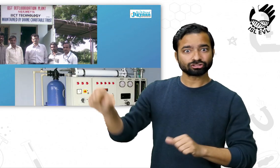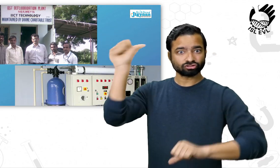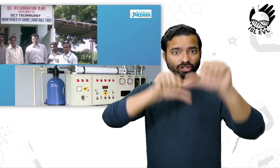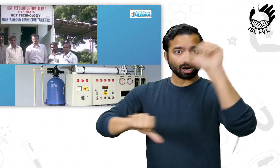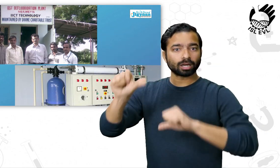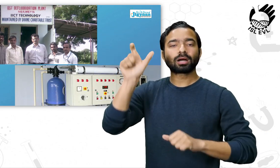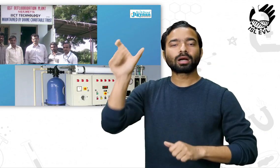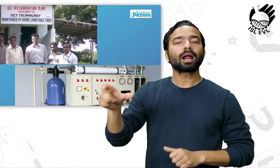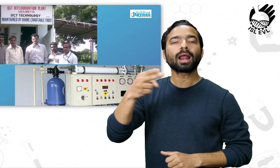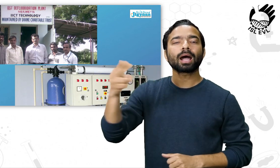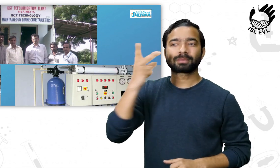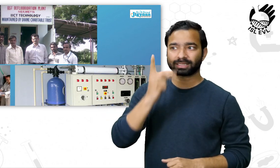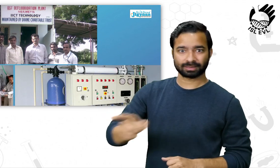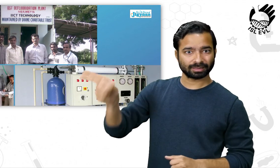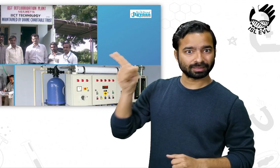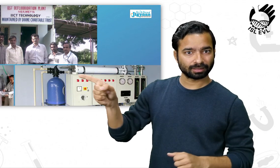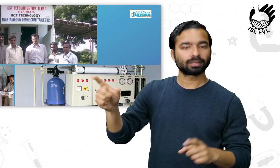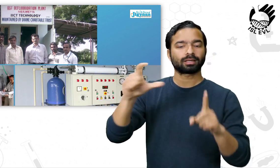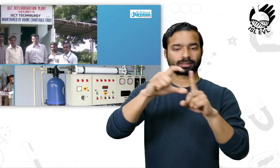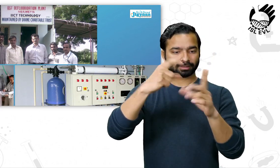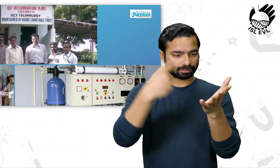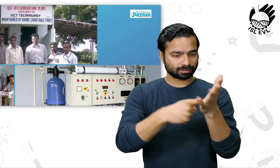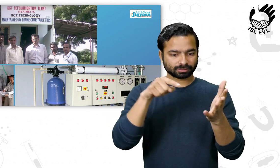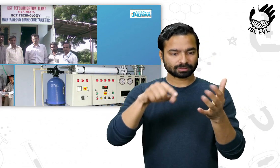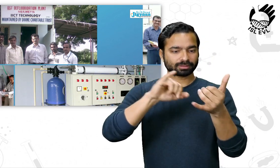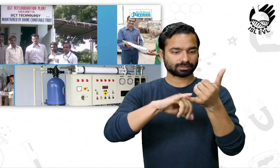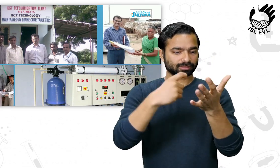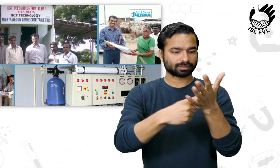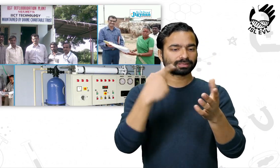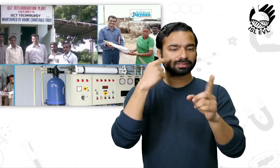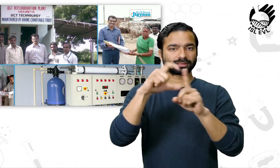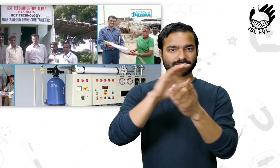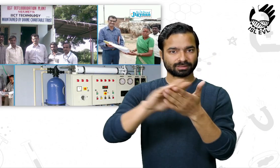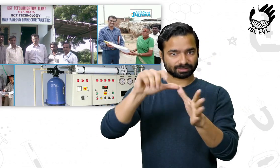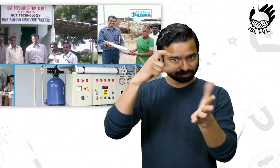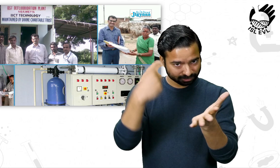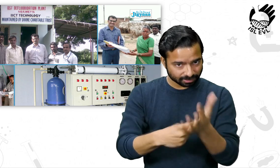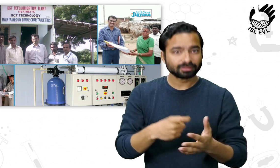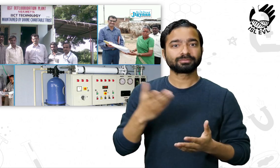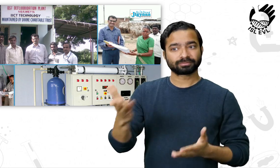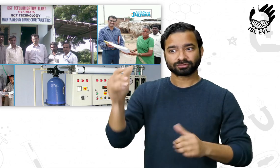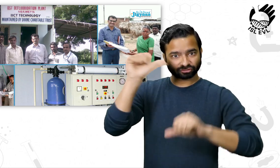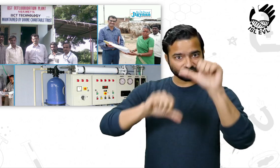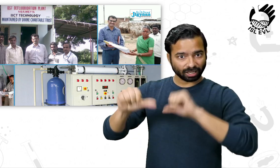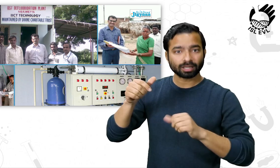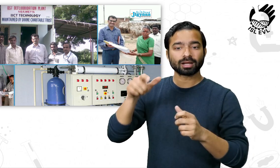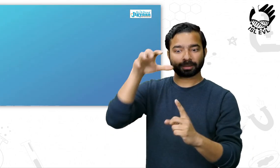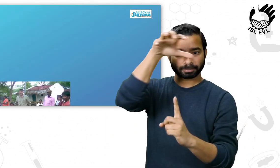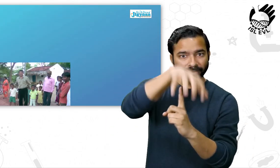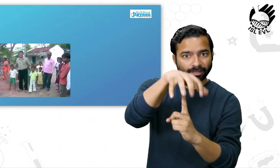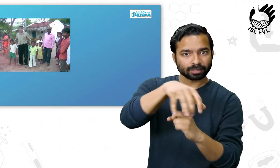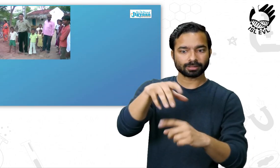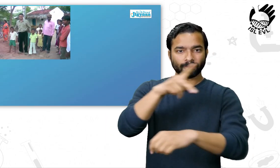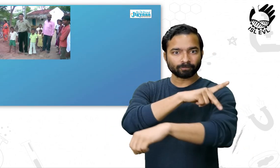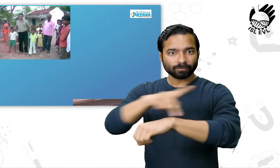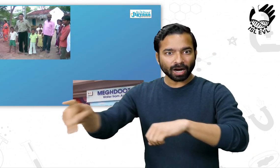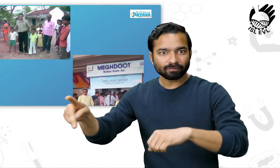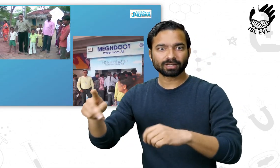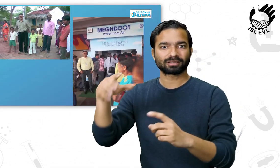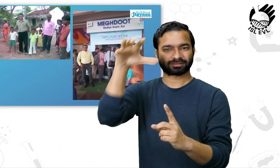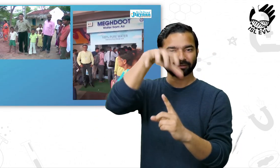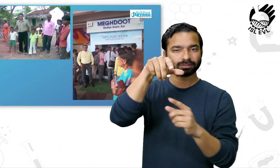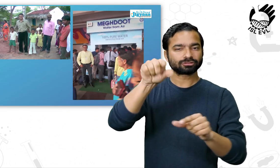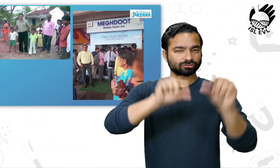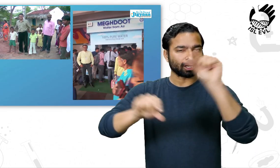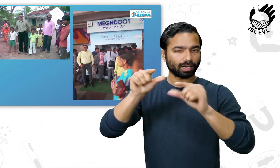Dr. S. Sridhar, a Senior Principal Scientist and Associate Professor in